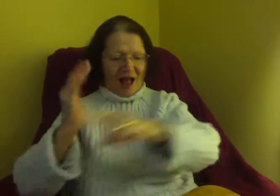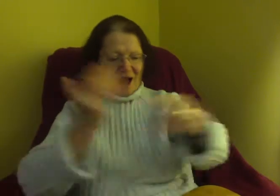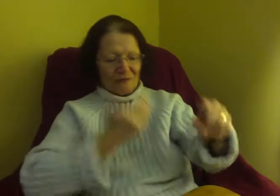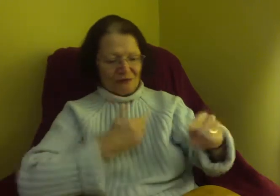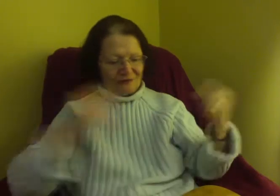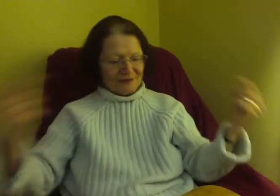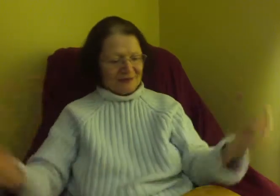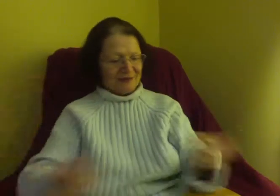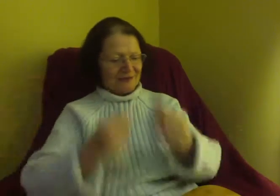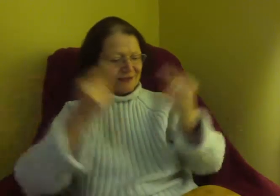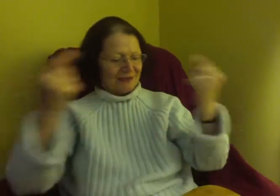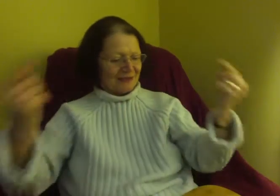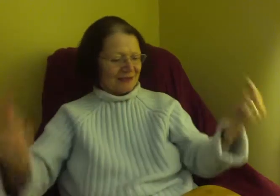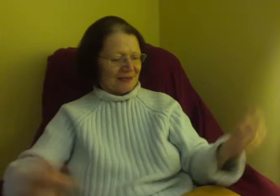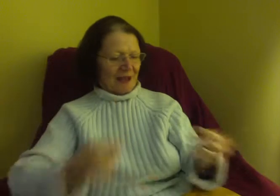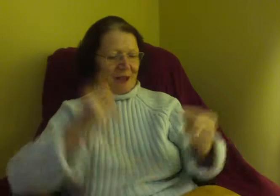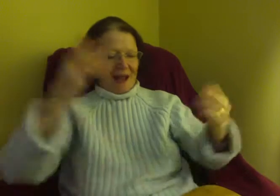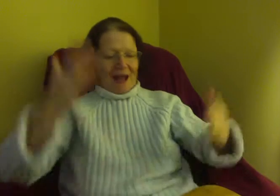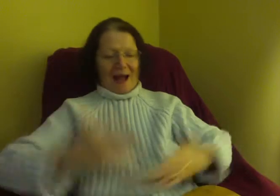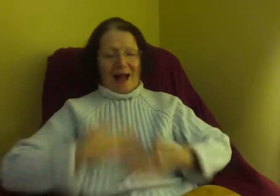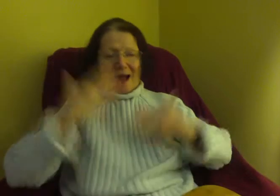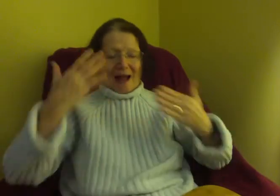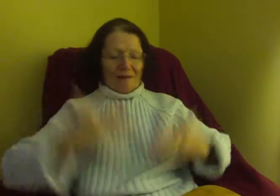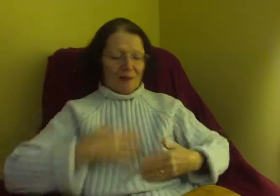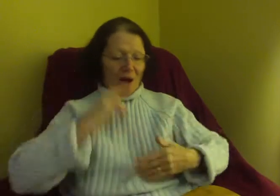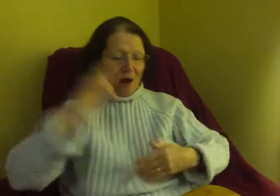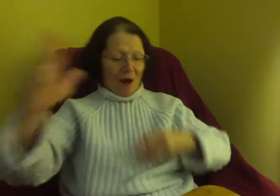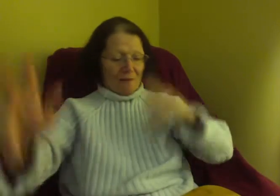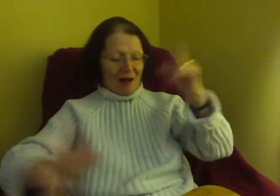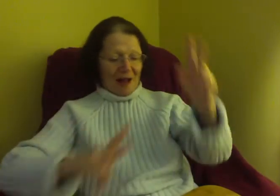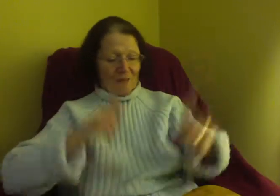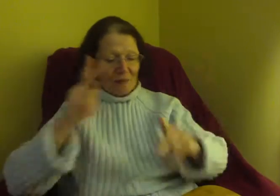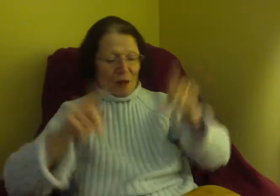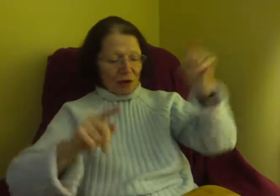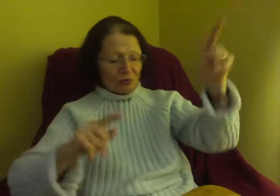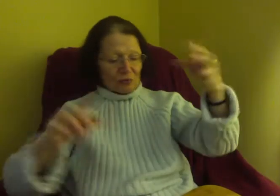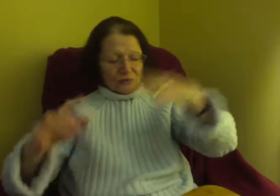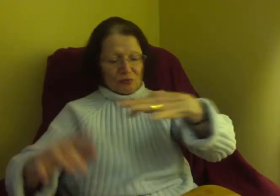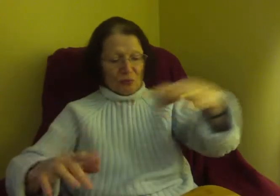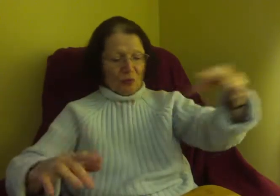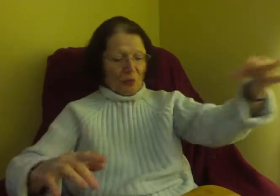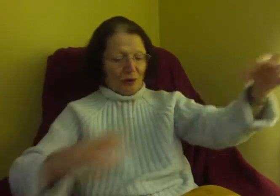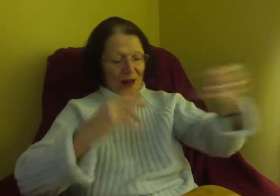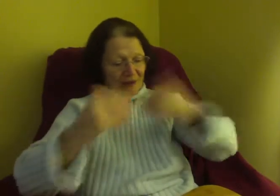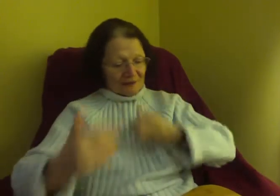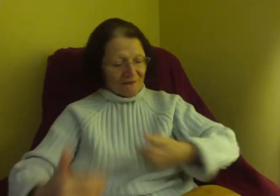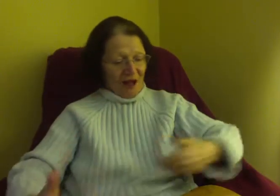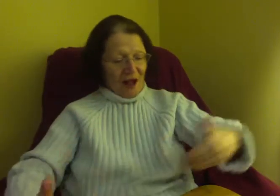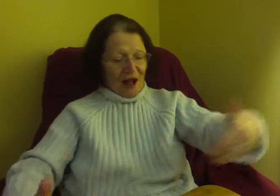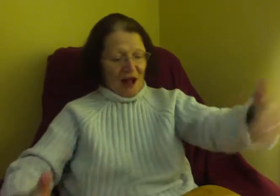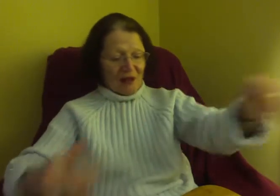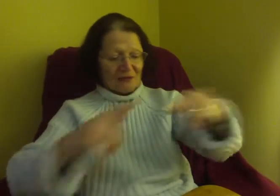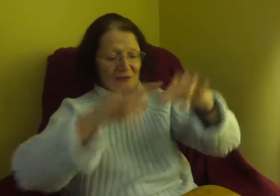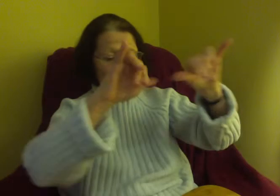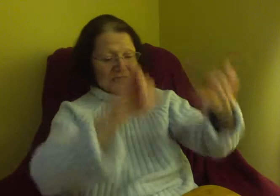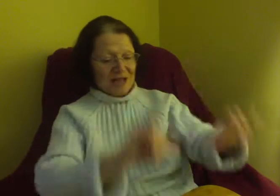I'll walk my